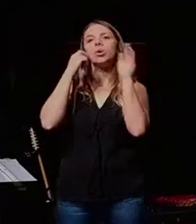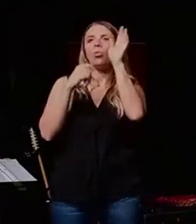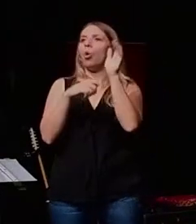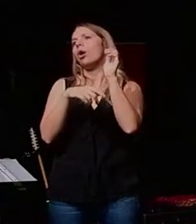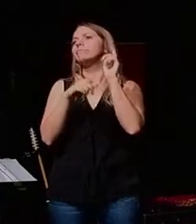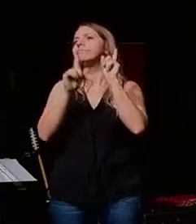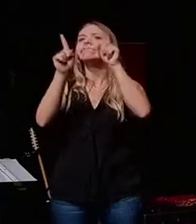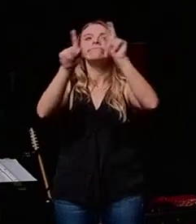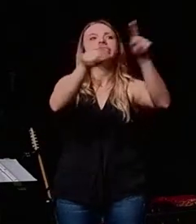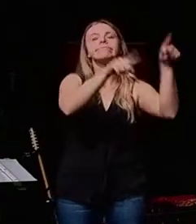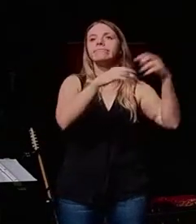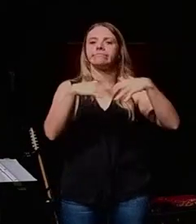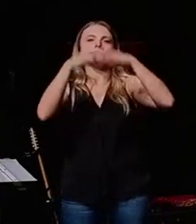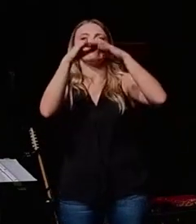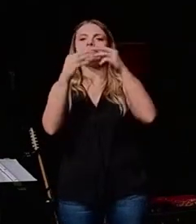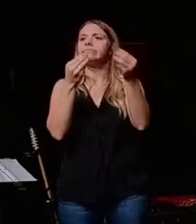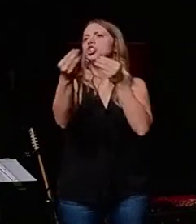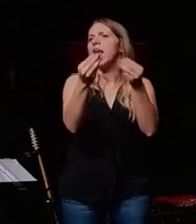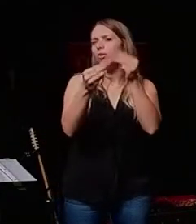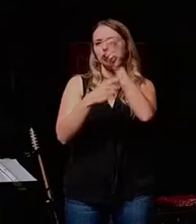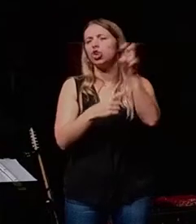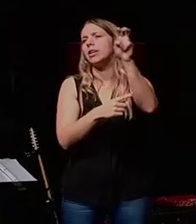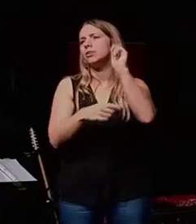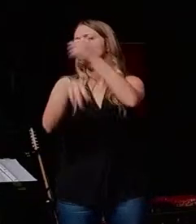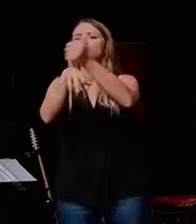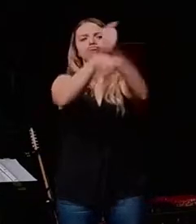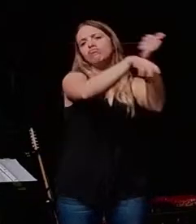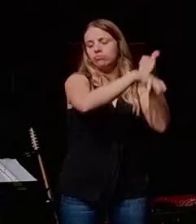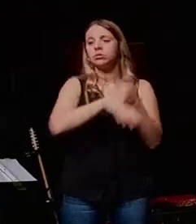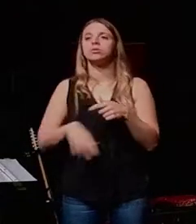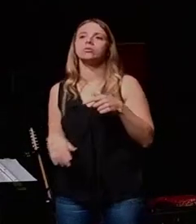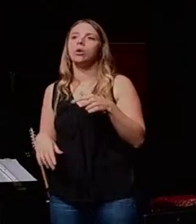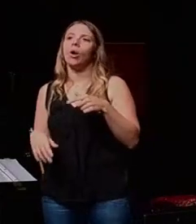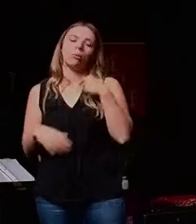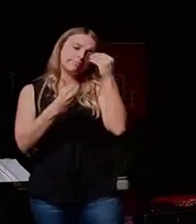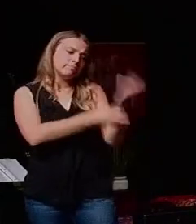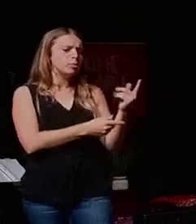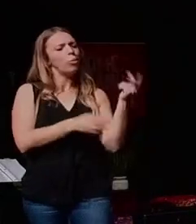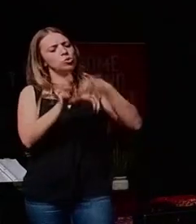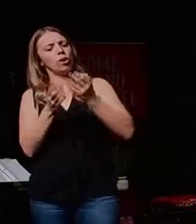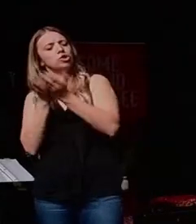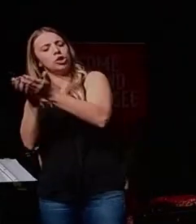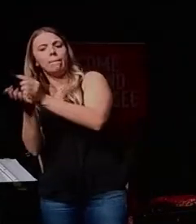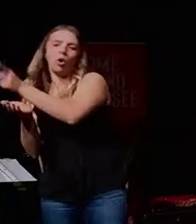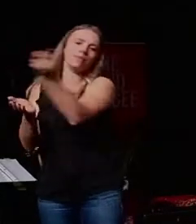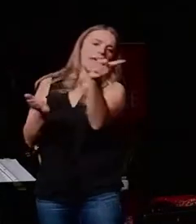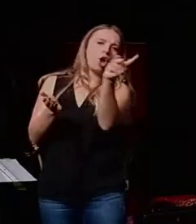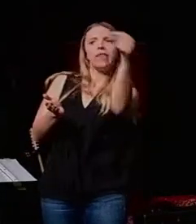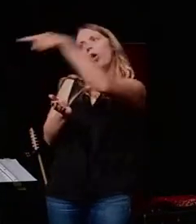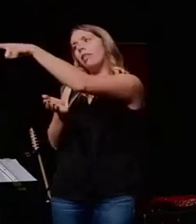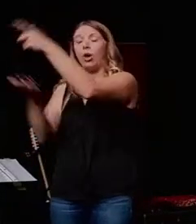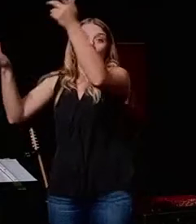missionary journeys, right? Like he would go, here's, we'll get on a ship over here and move over there. And then